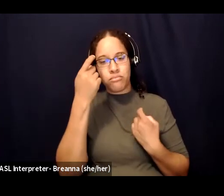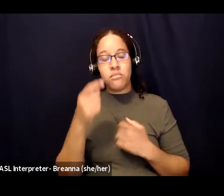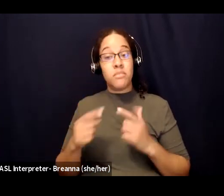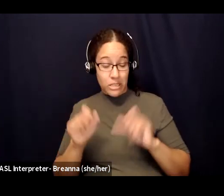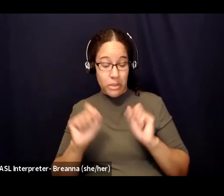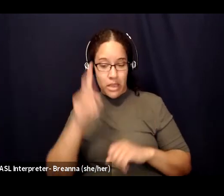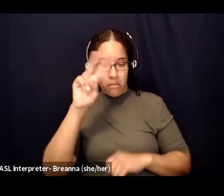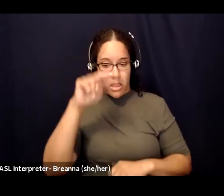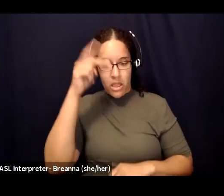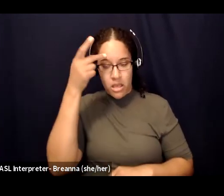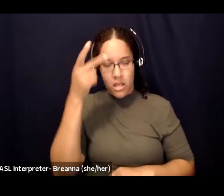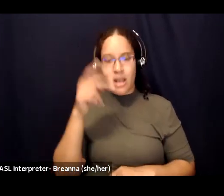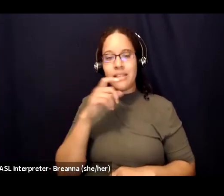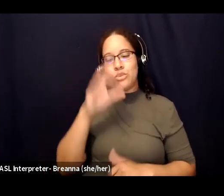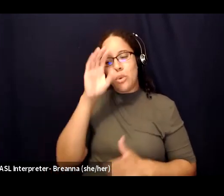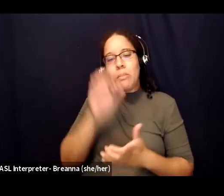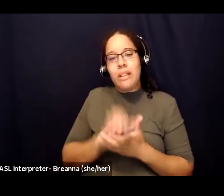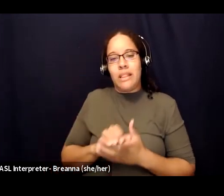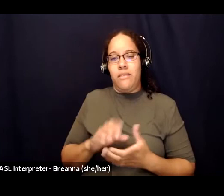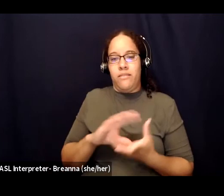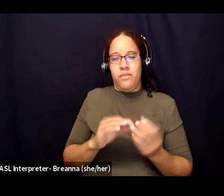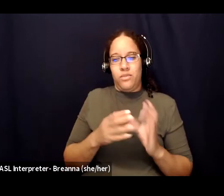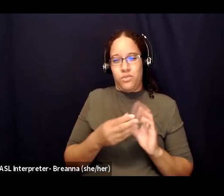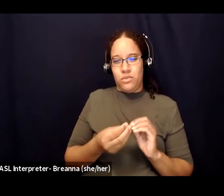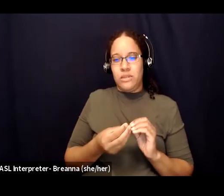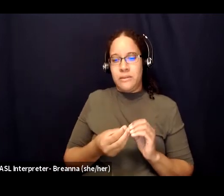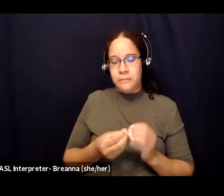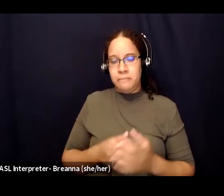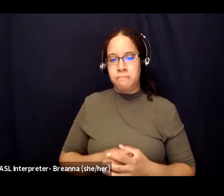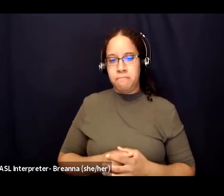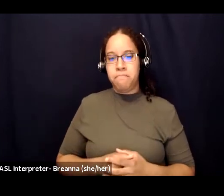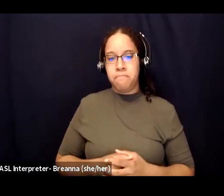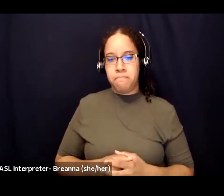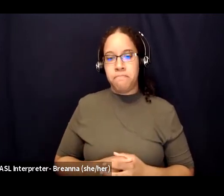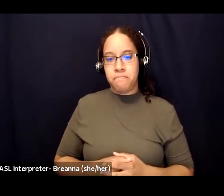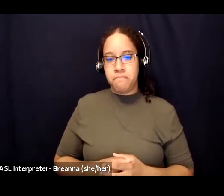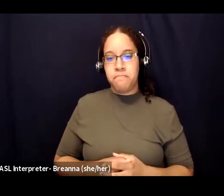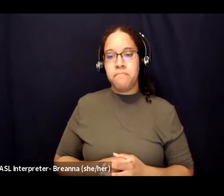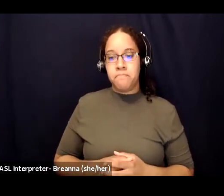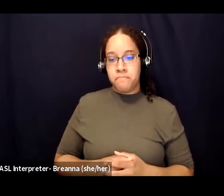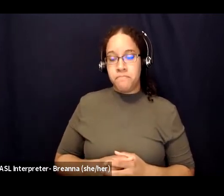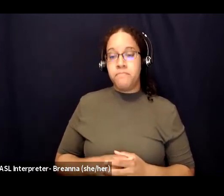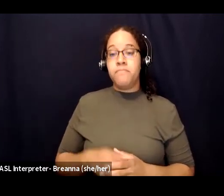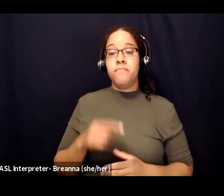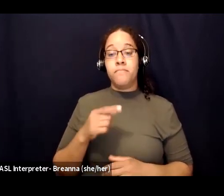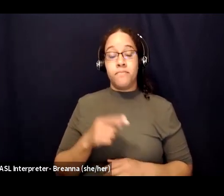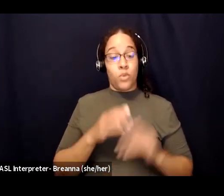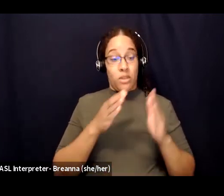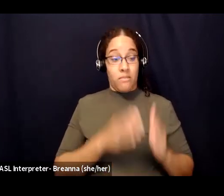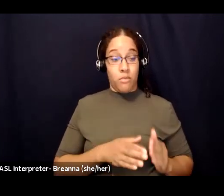valuing um believing the victim survivor or the person who has had that experience and honoring